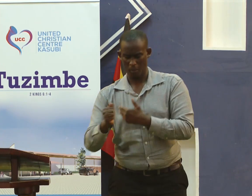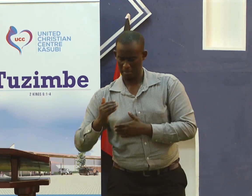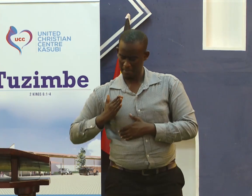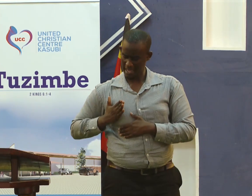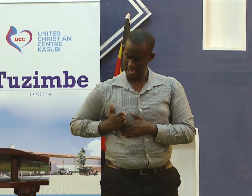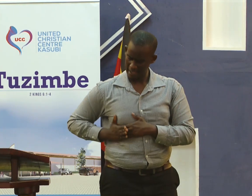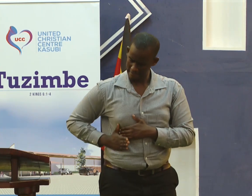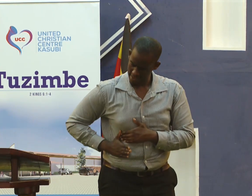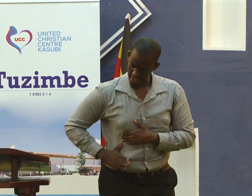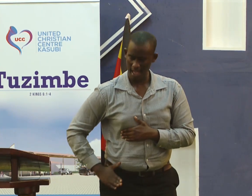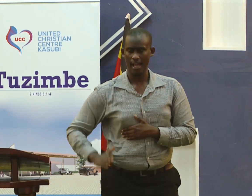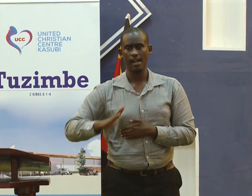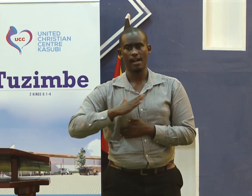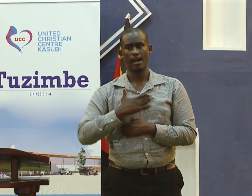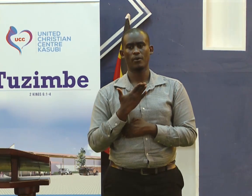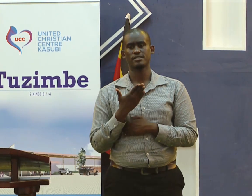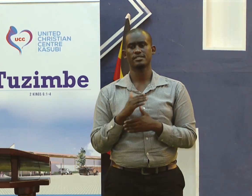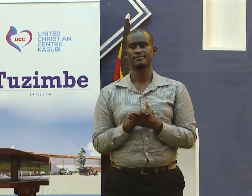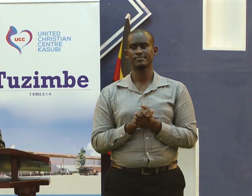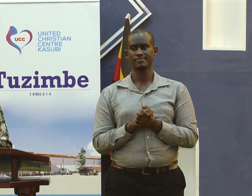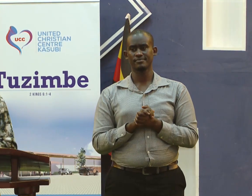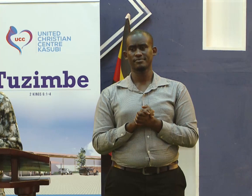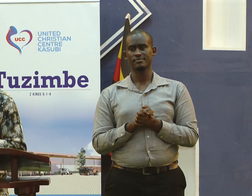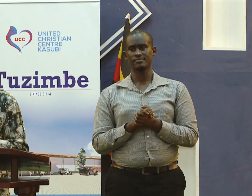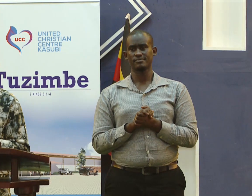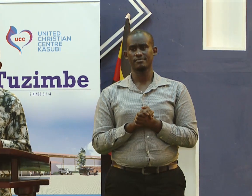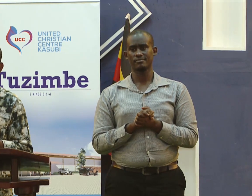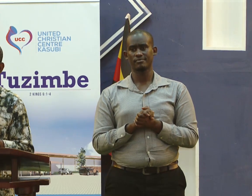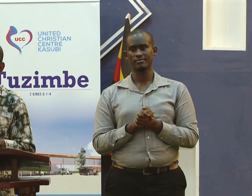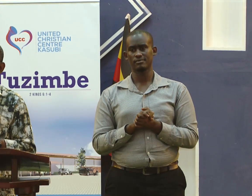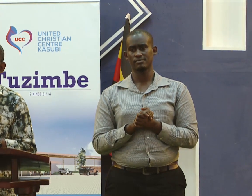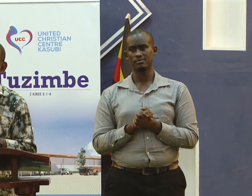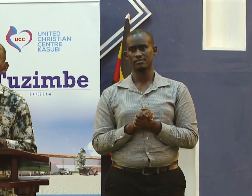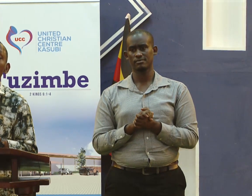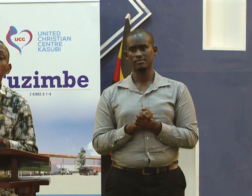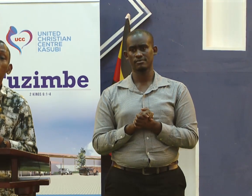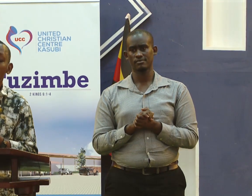where we get the character or behavior or the actions.